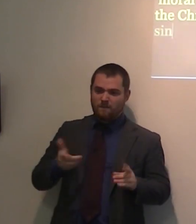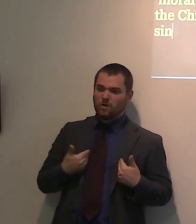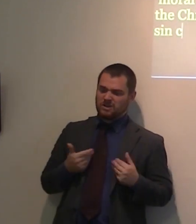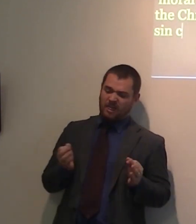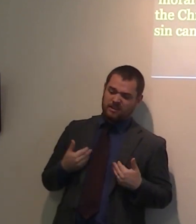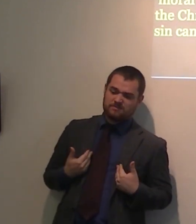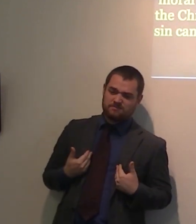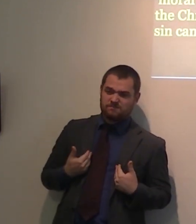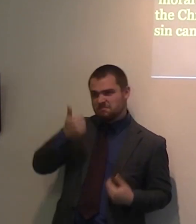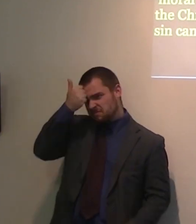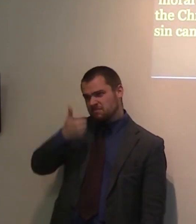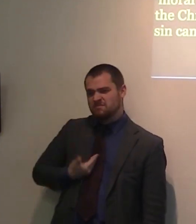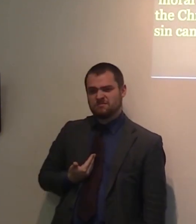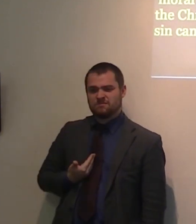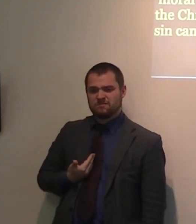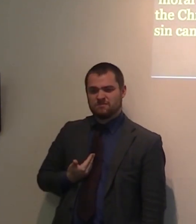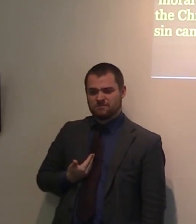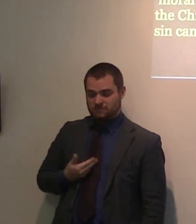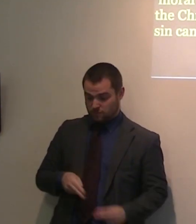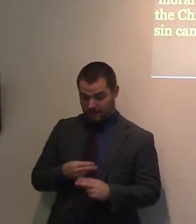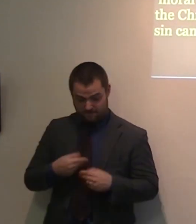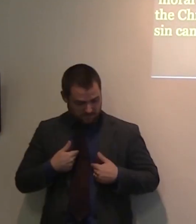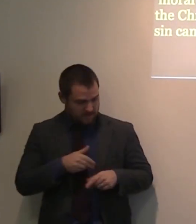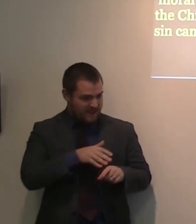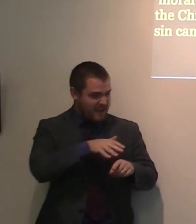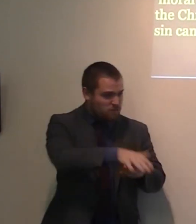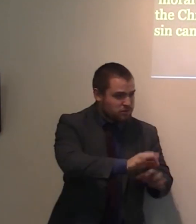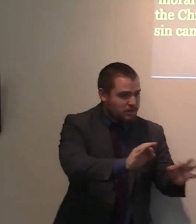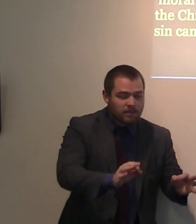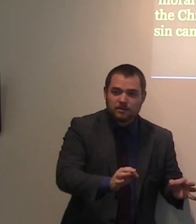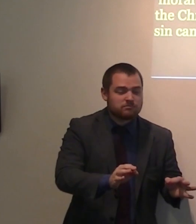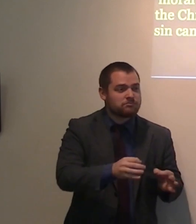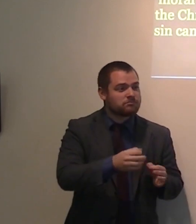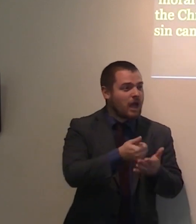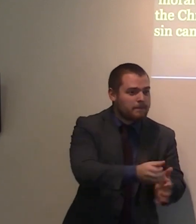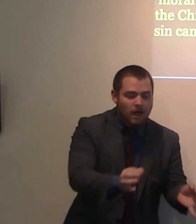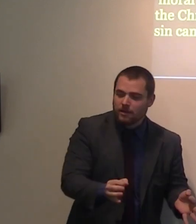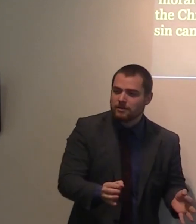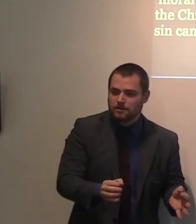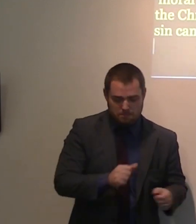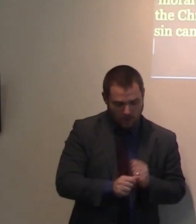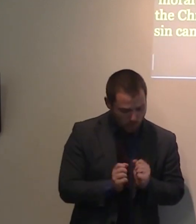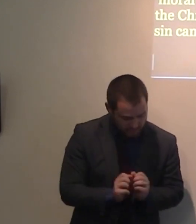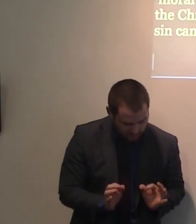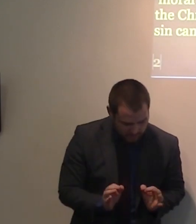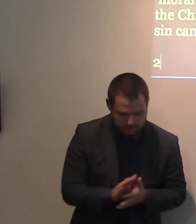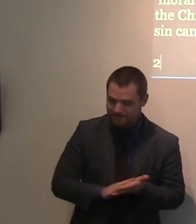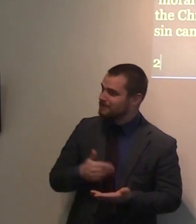he has been saved by the Lord Jesus Christ. The second thing, which will make us to lose our flavor, is the fear